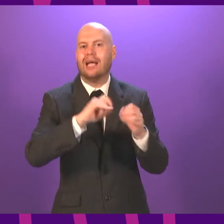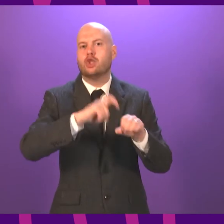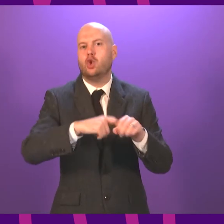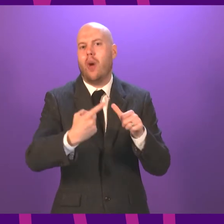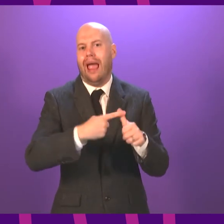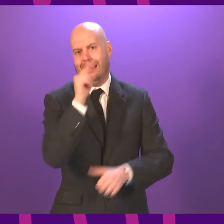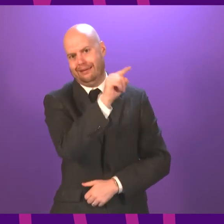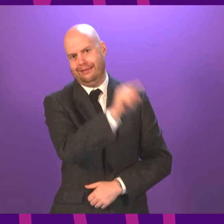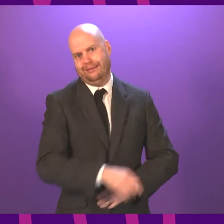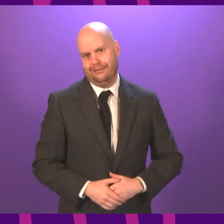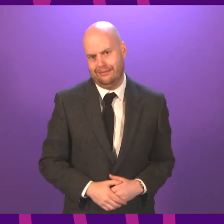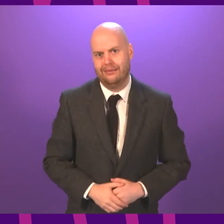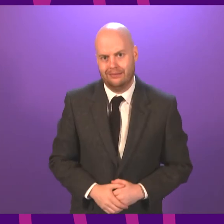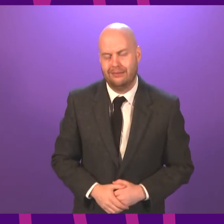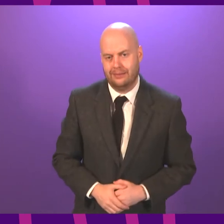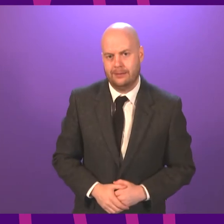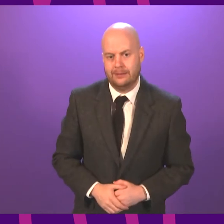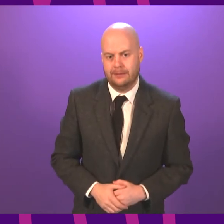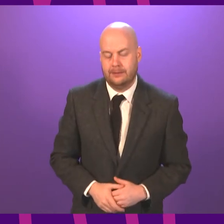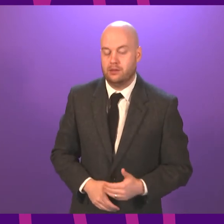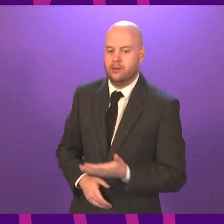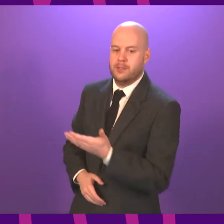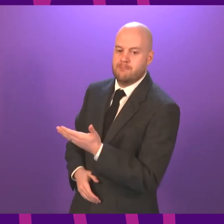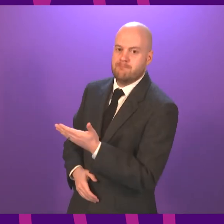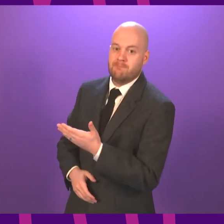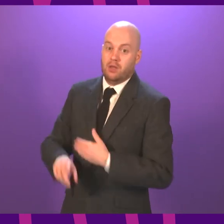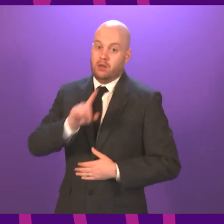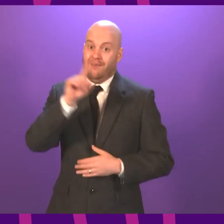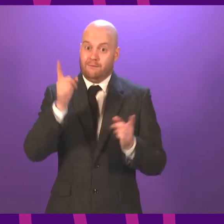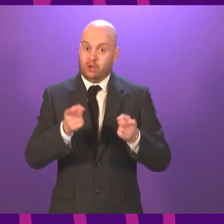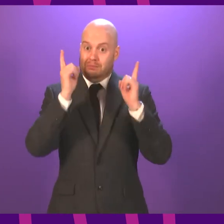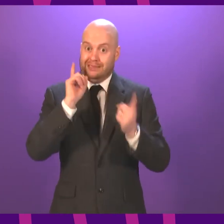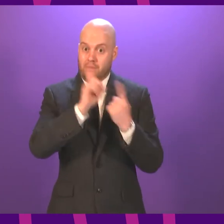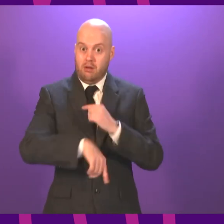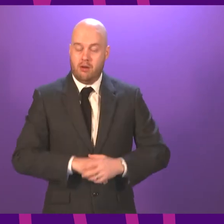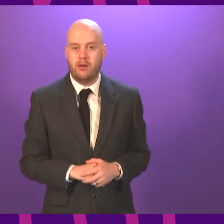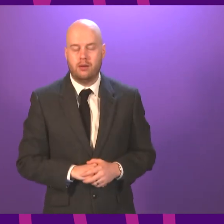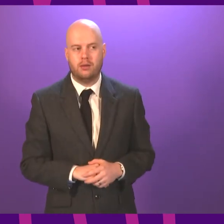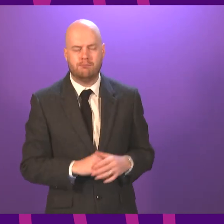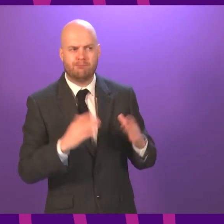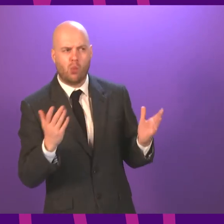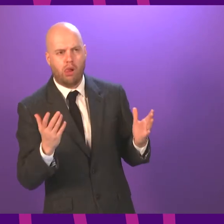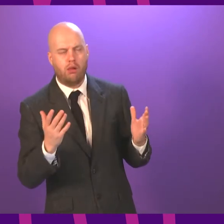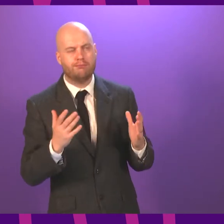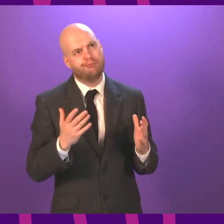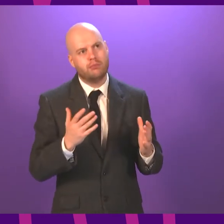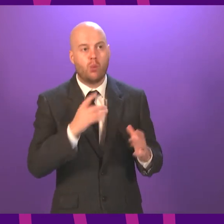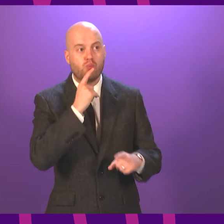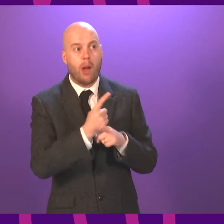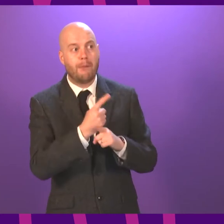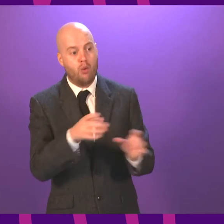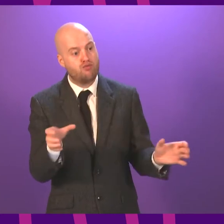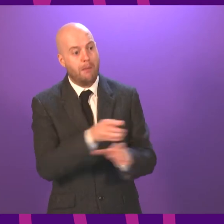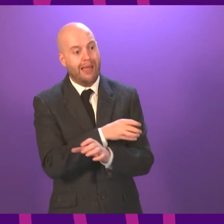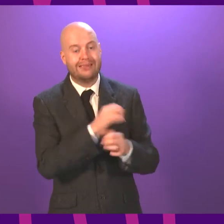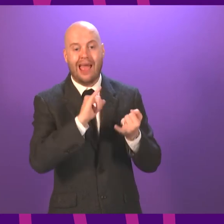Well, on wider reform of education, including potential reform of the SQA, this